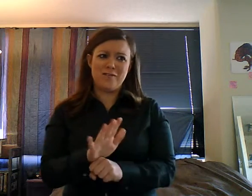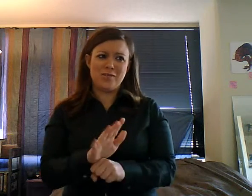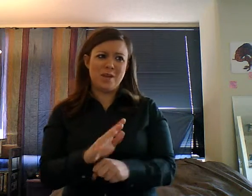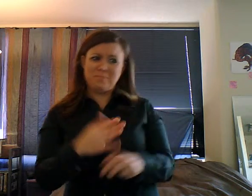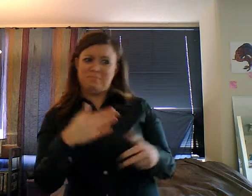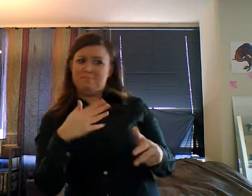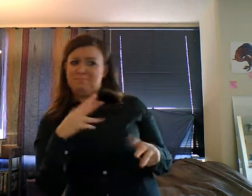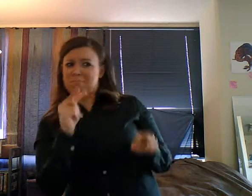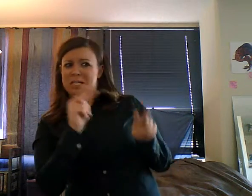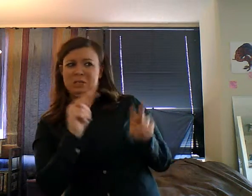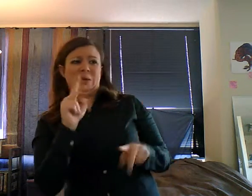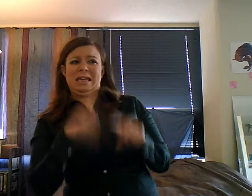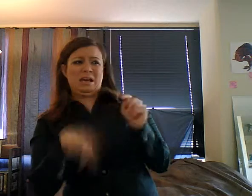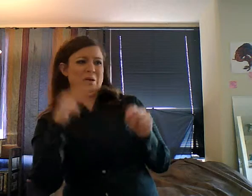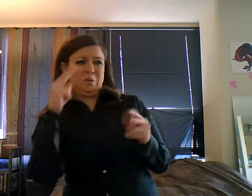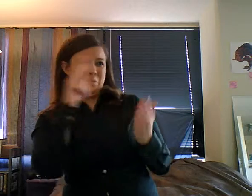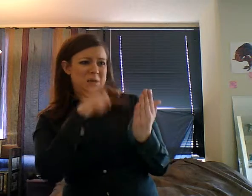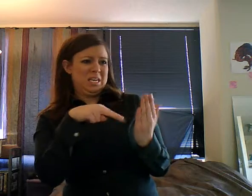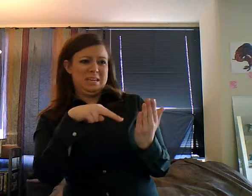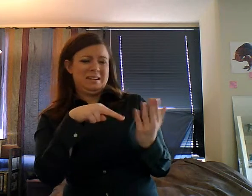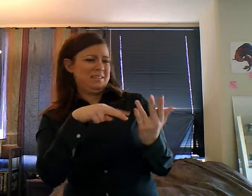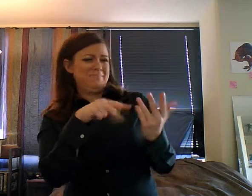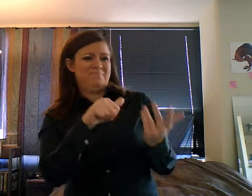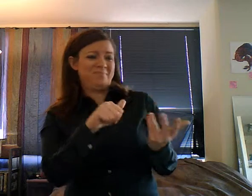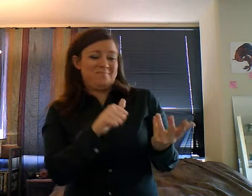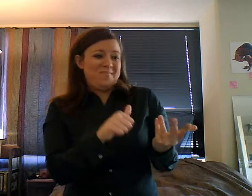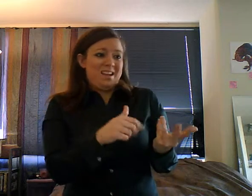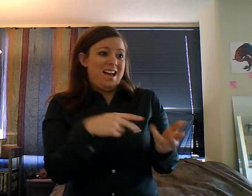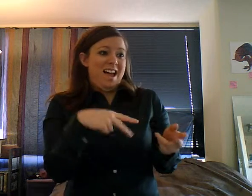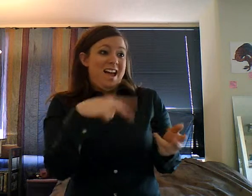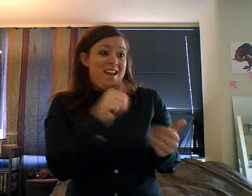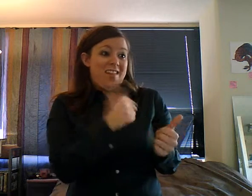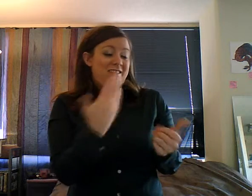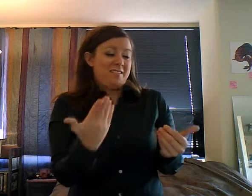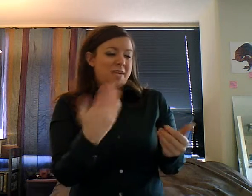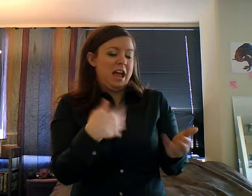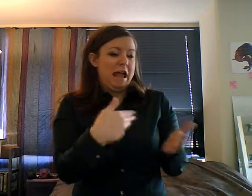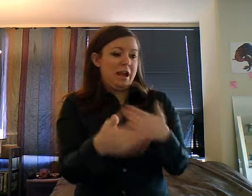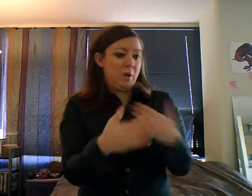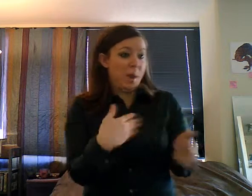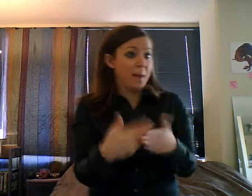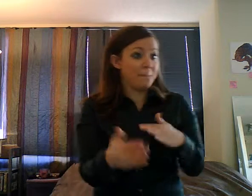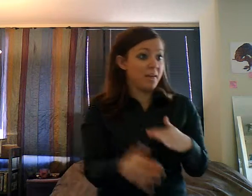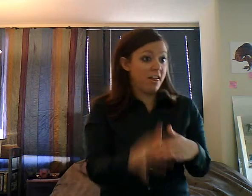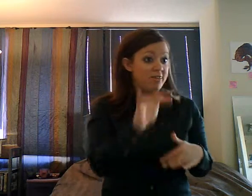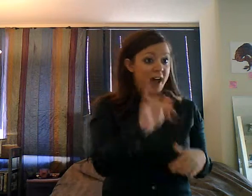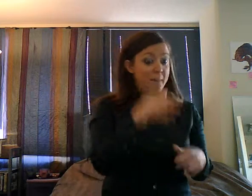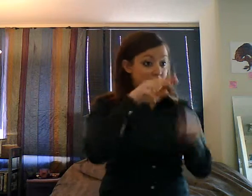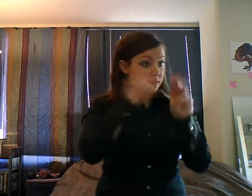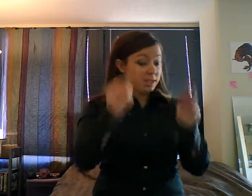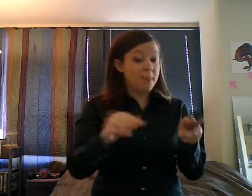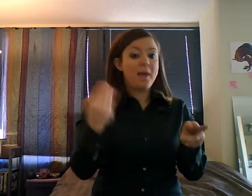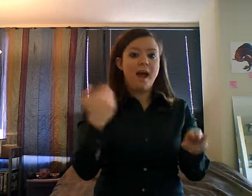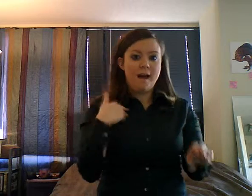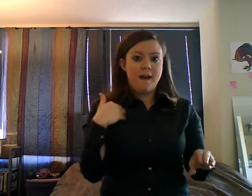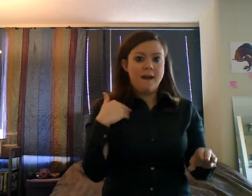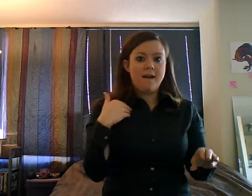Um, it's just funny. He was a little, like, startled by it, and I expected the flash to go off, and everyone went up and look at him.